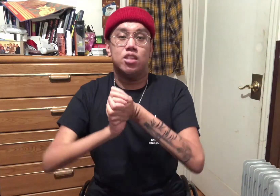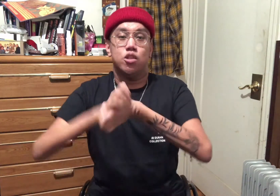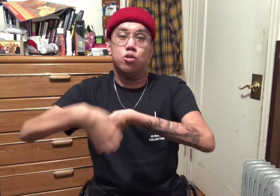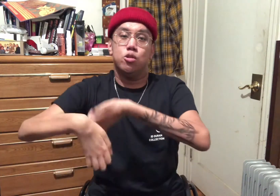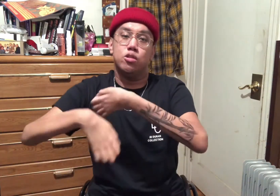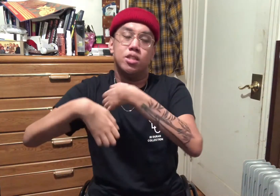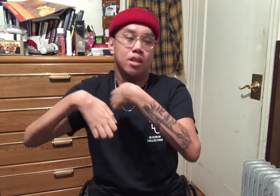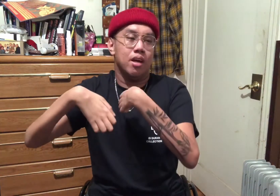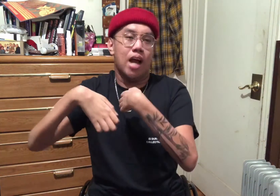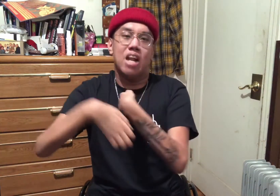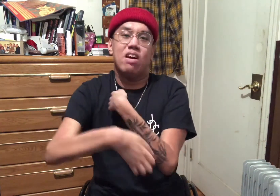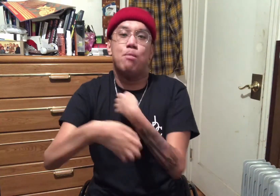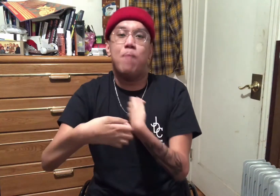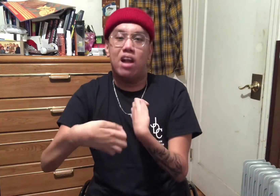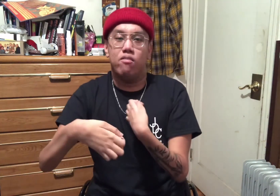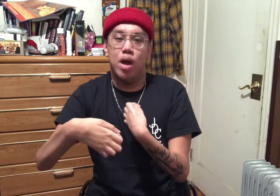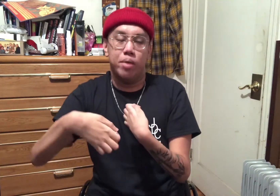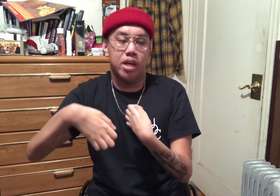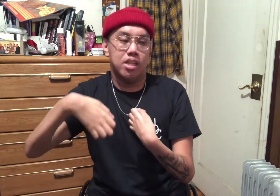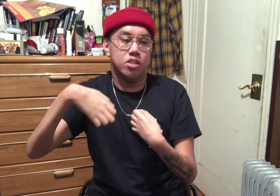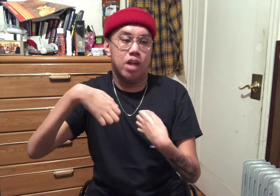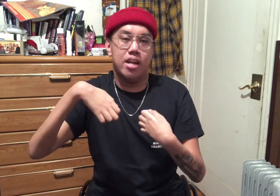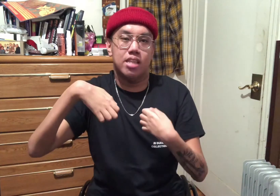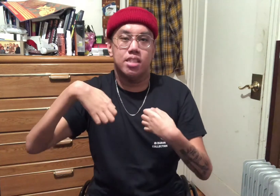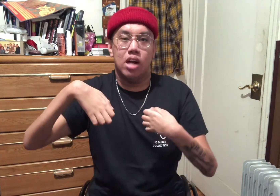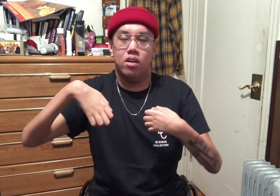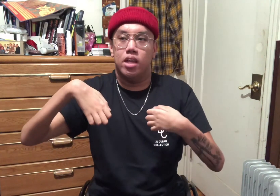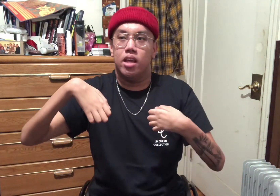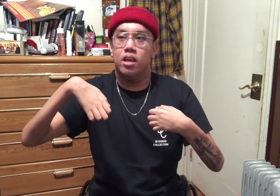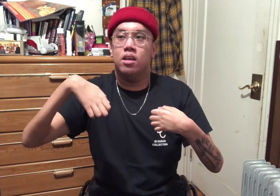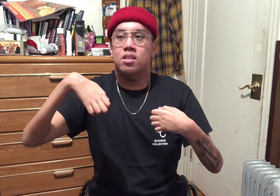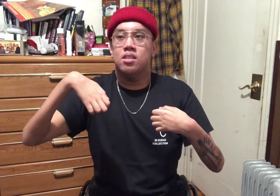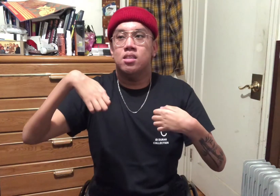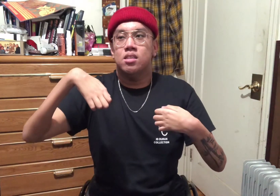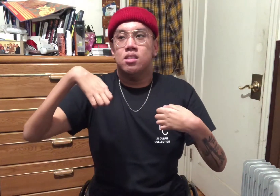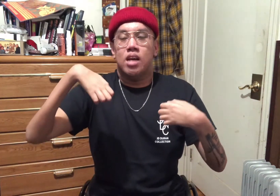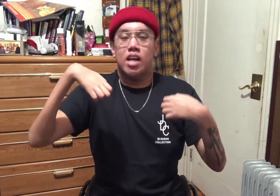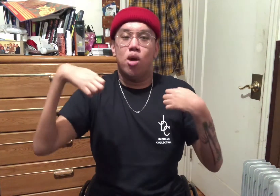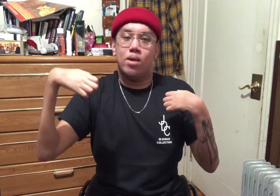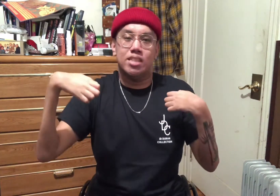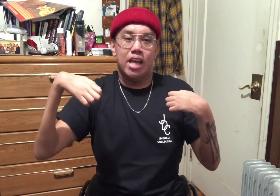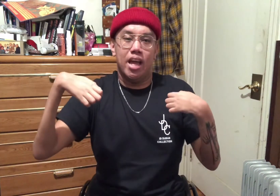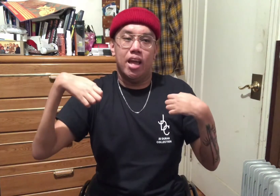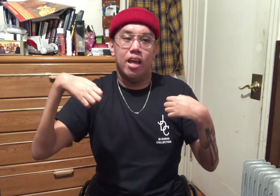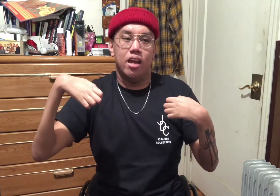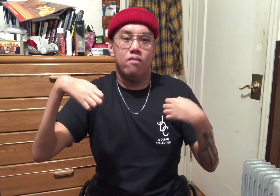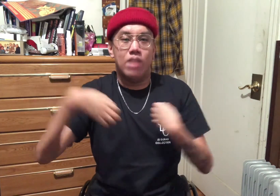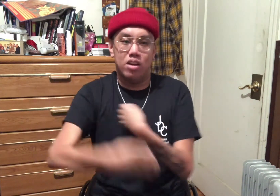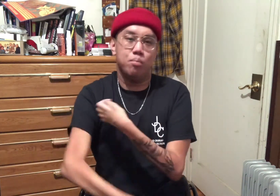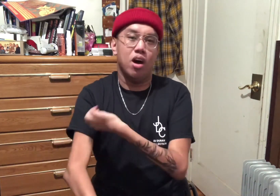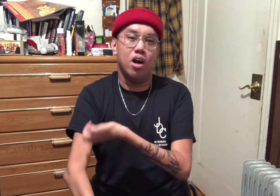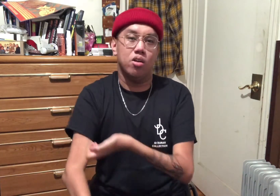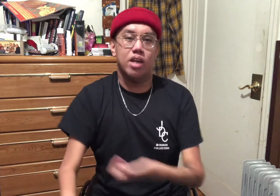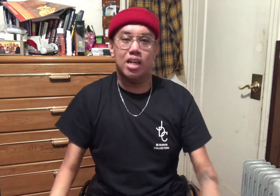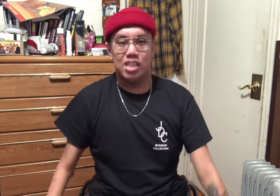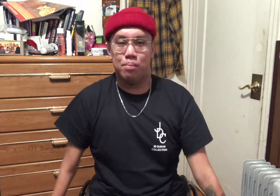tattoos kind of have a bad rep because they're not necessarily, I don't want to say frowned upon or not accepted,